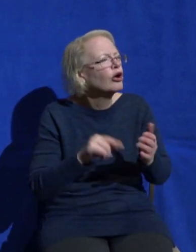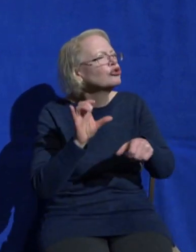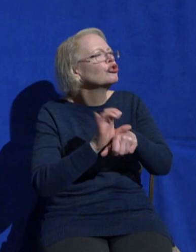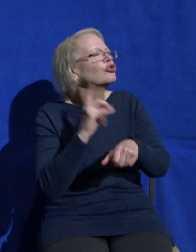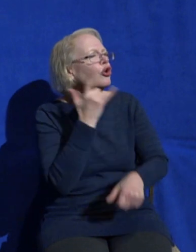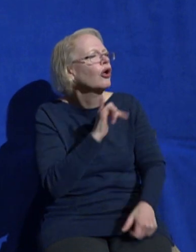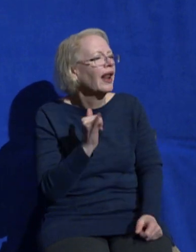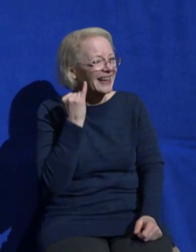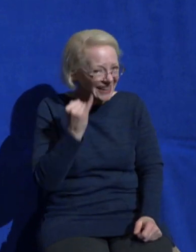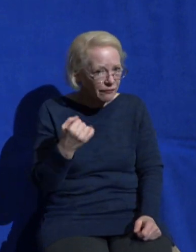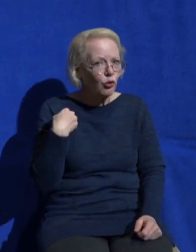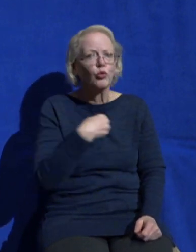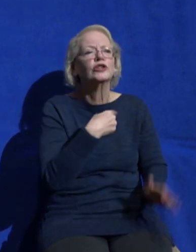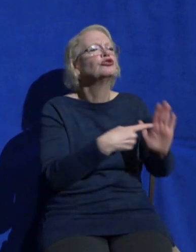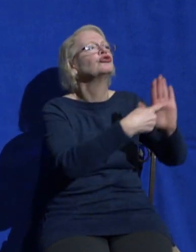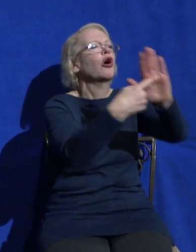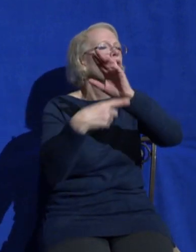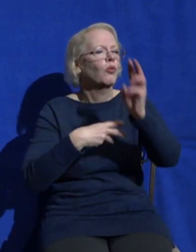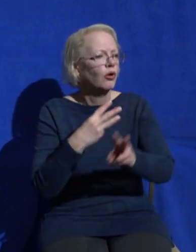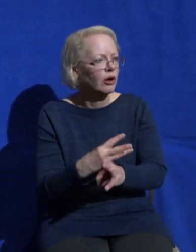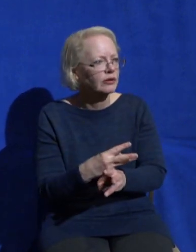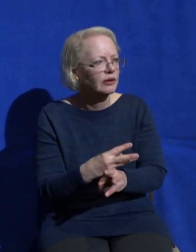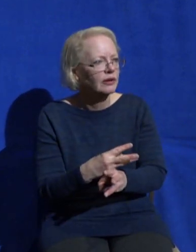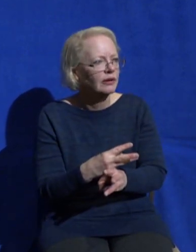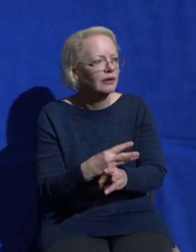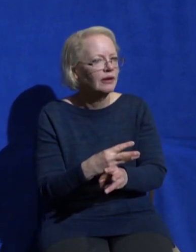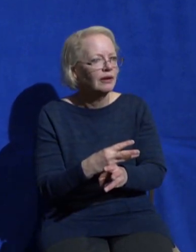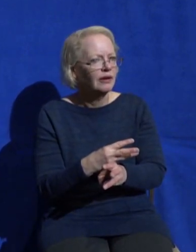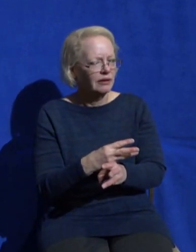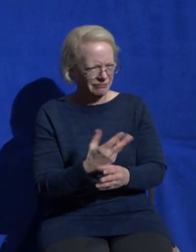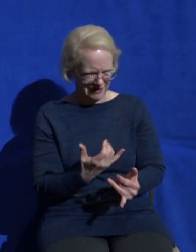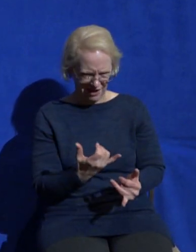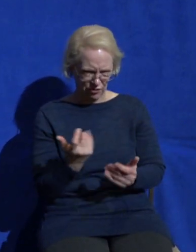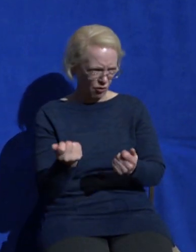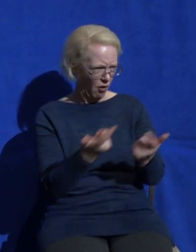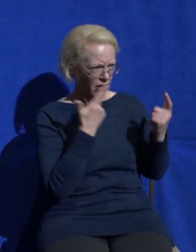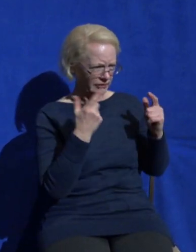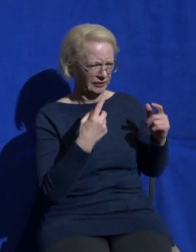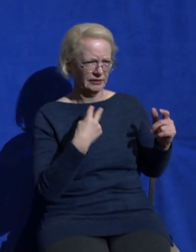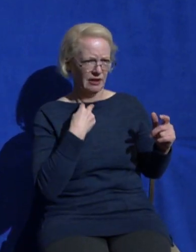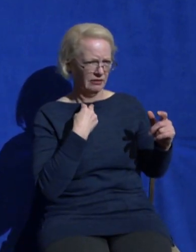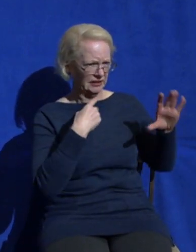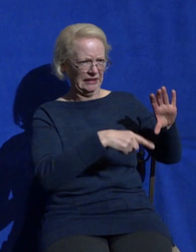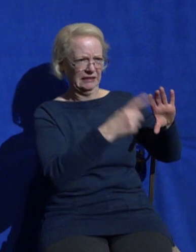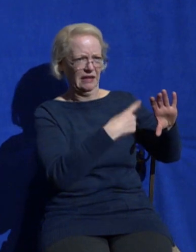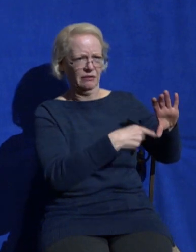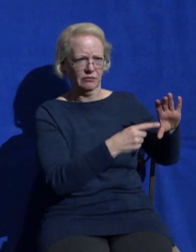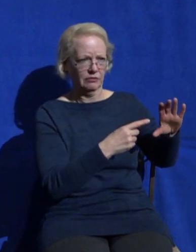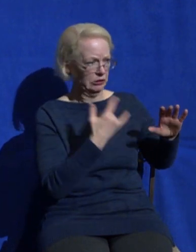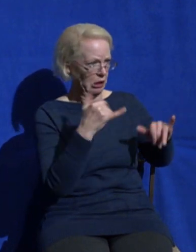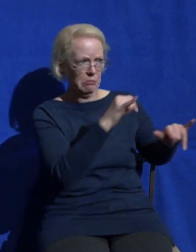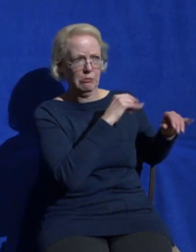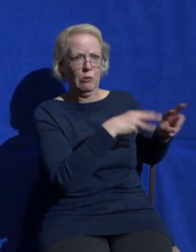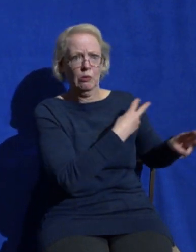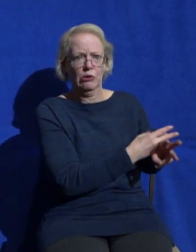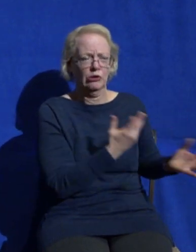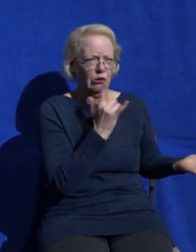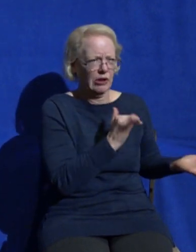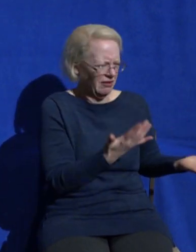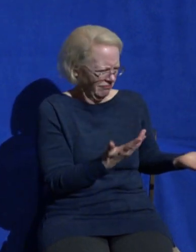if we modeled a life where intimacy with God characterizes our lives and we have more clarity and correction as we're becoming more like Jesus